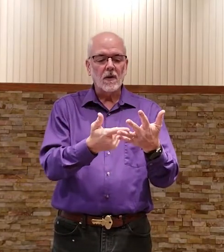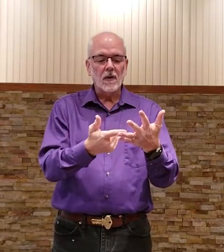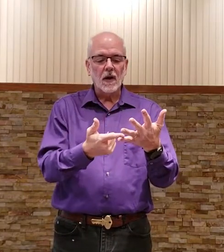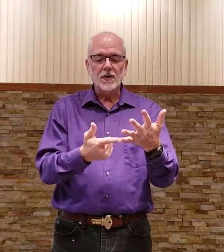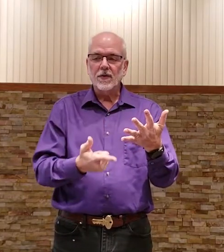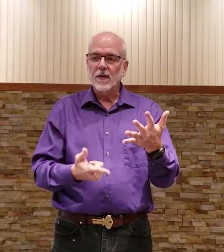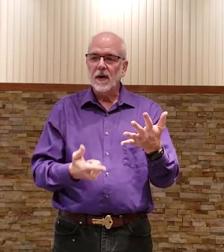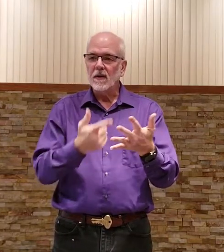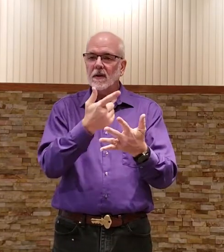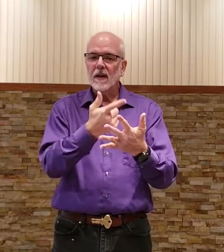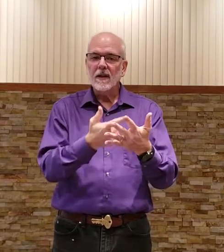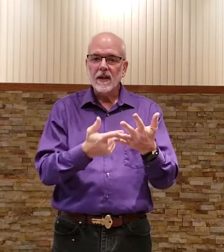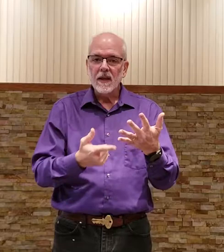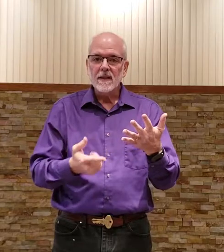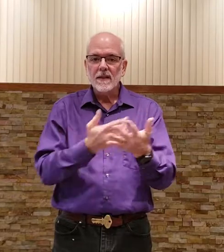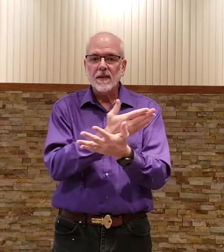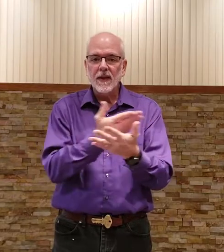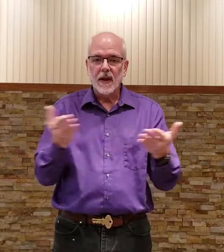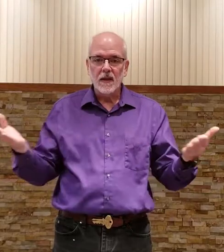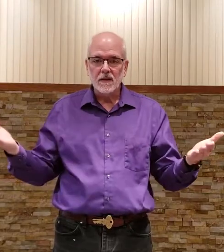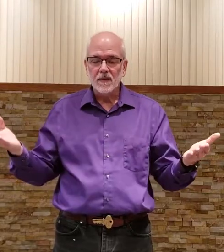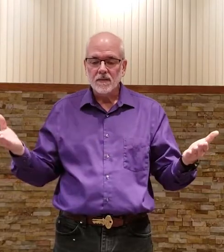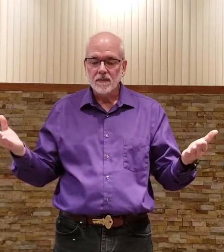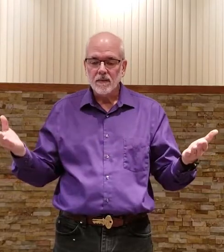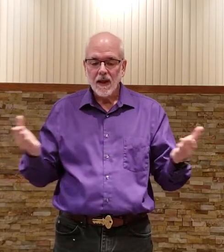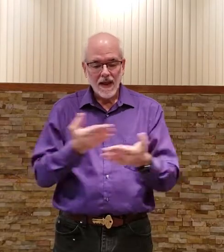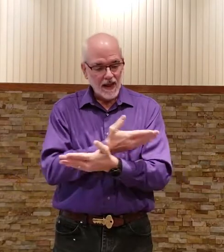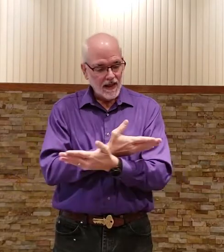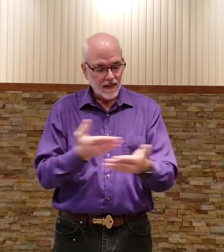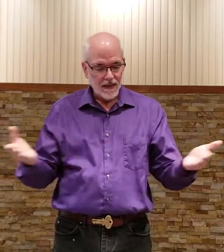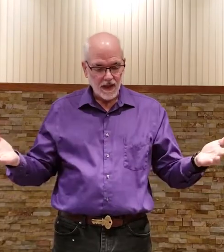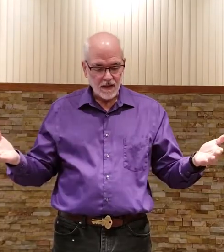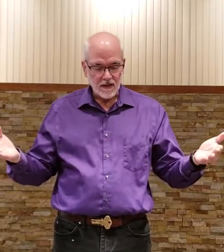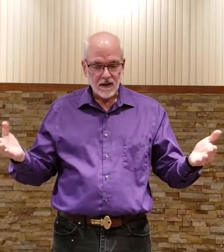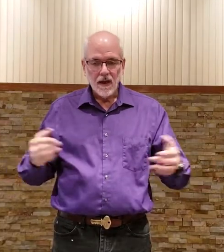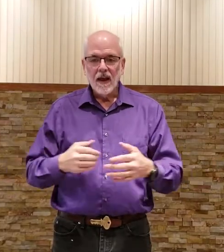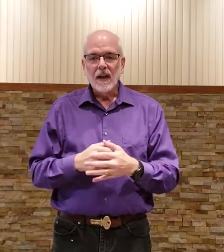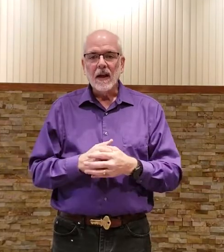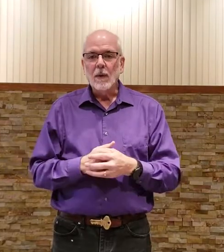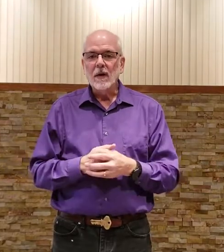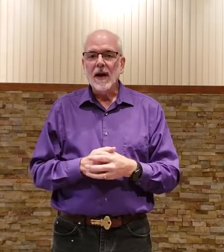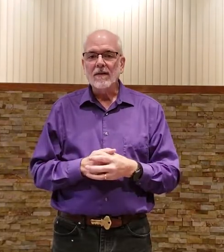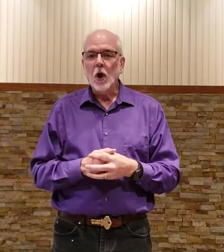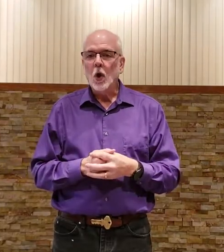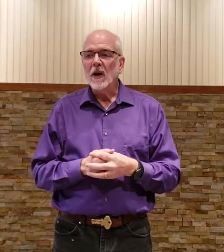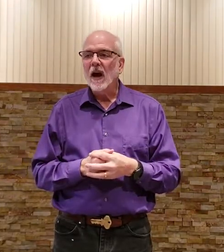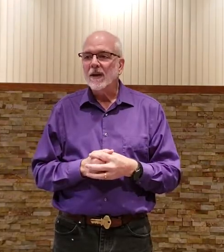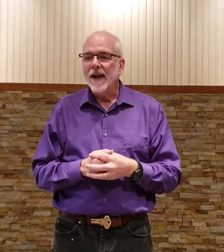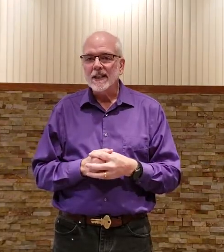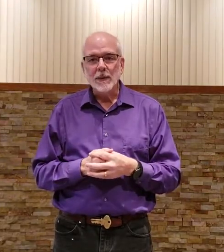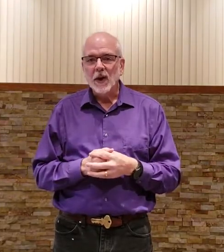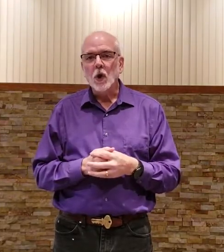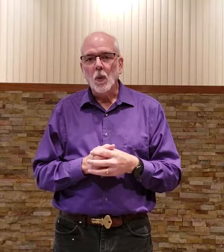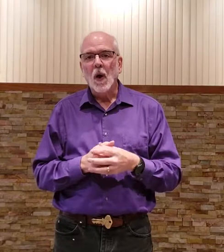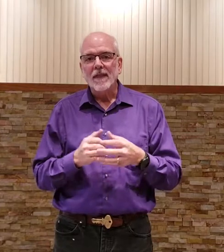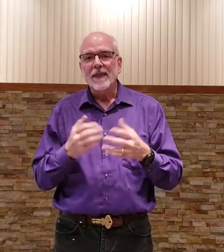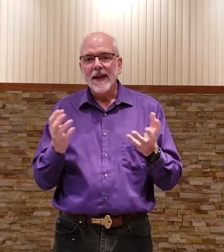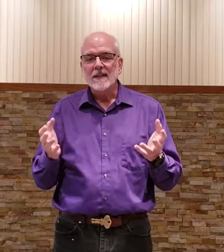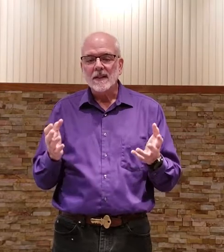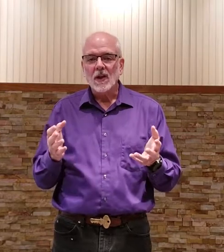across your finger these things things now we don't have the whole context so we don't know what things he's